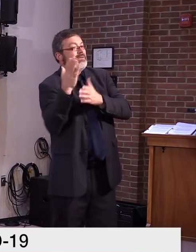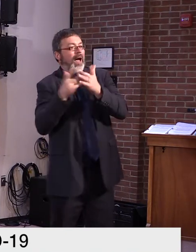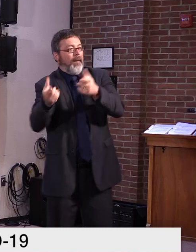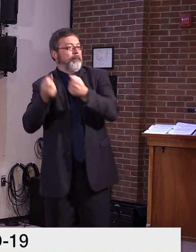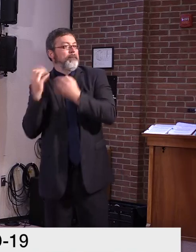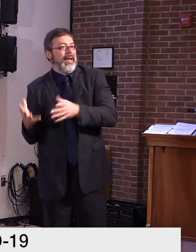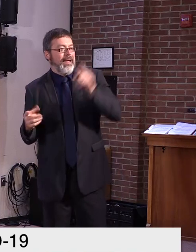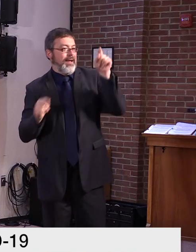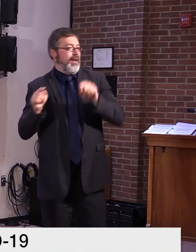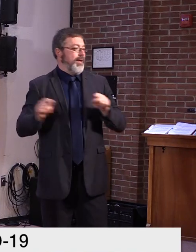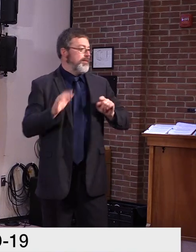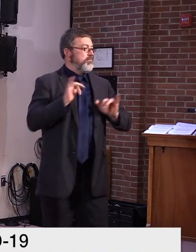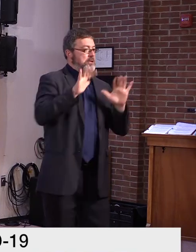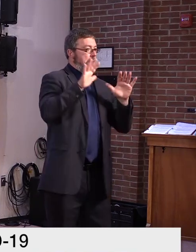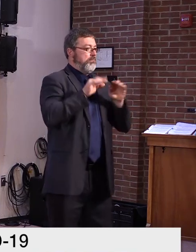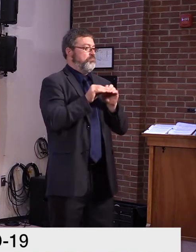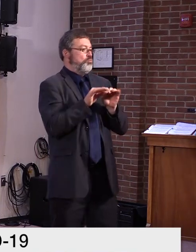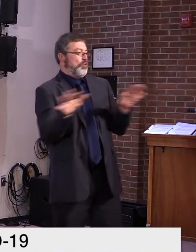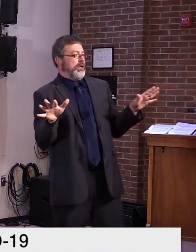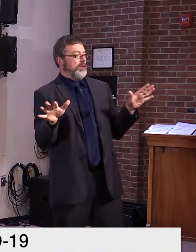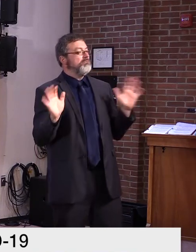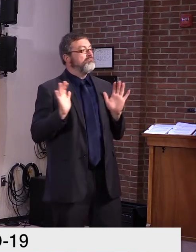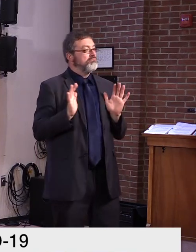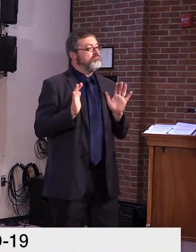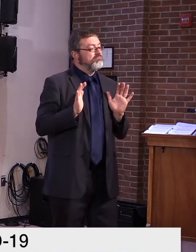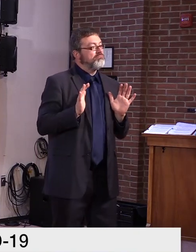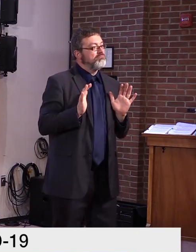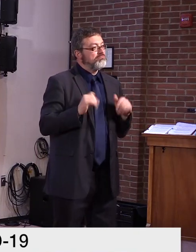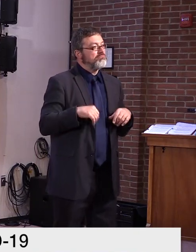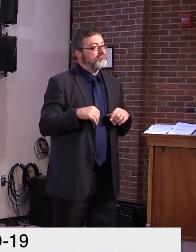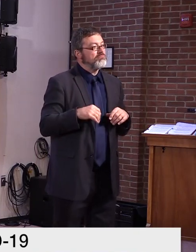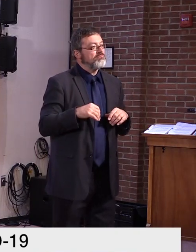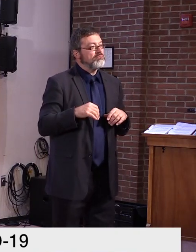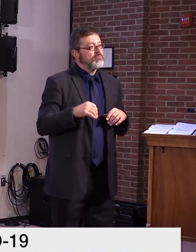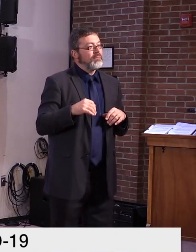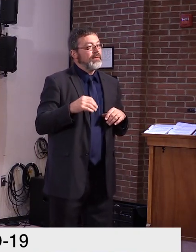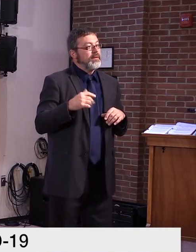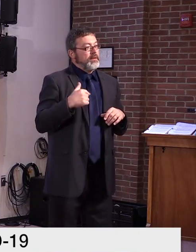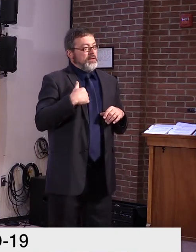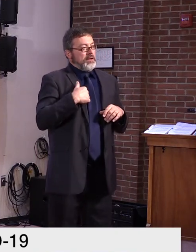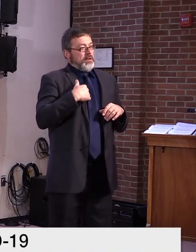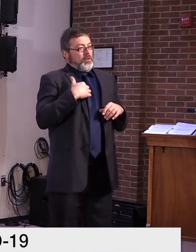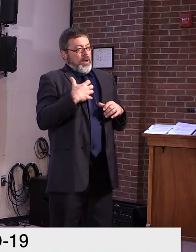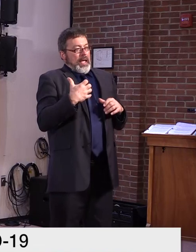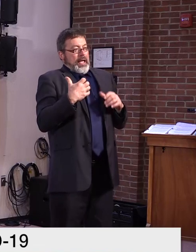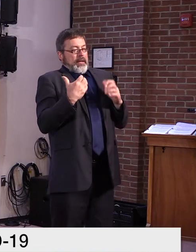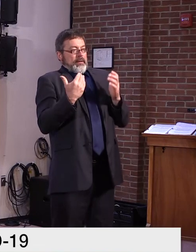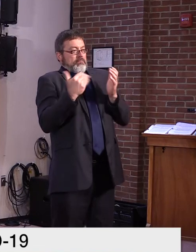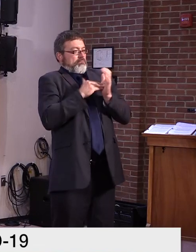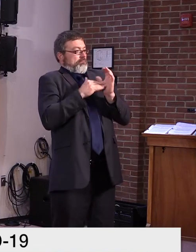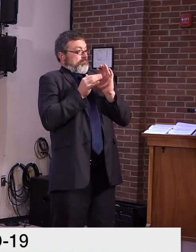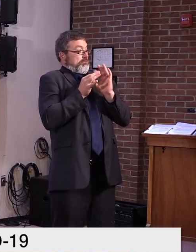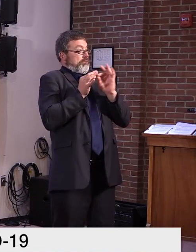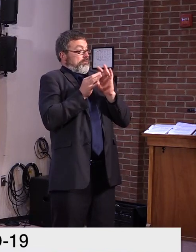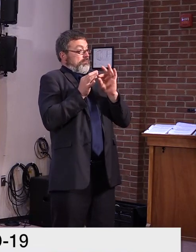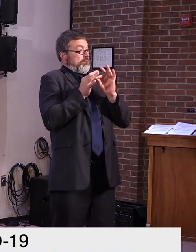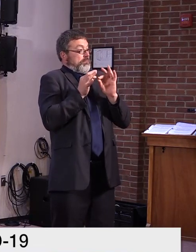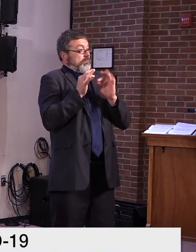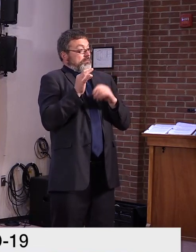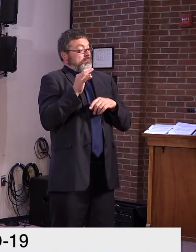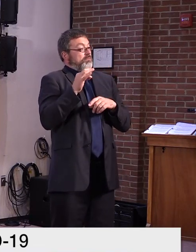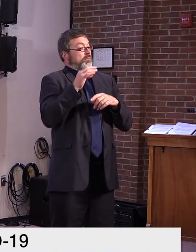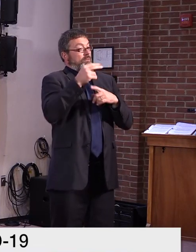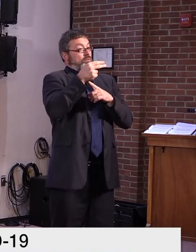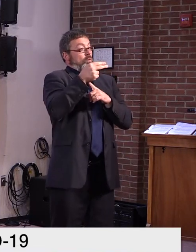when I say hubs, um, we've sort of evolved in our thinking here. When we used to say hubs, we met one location.